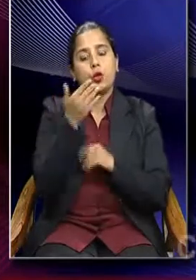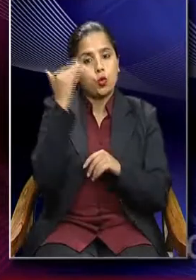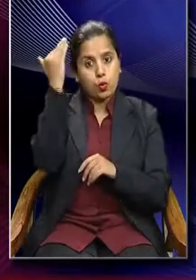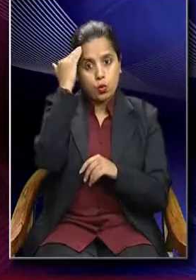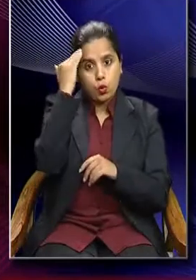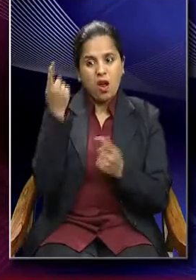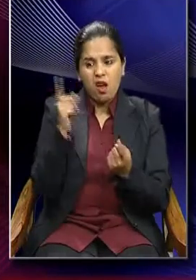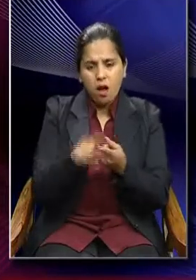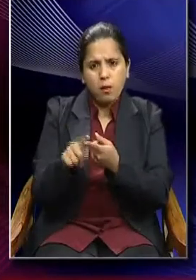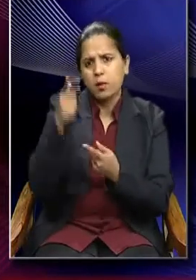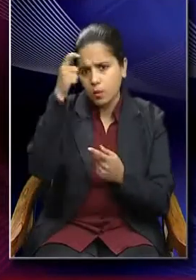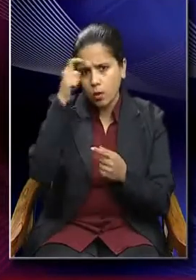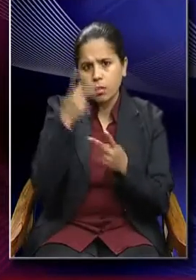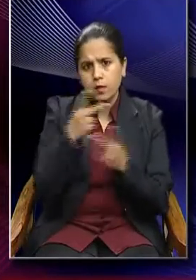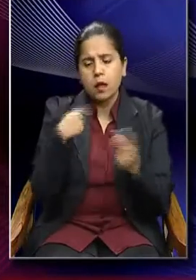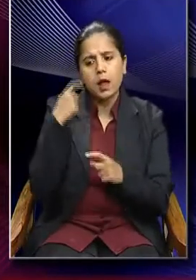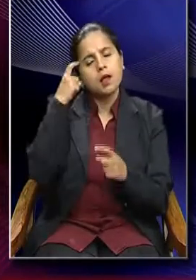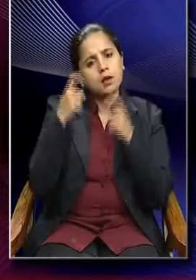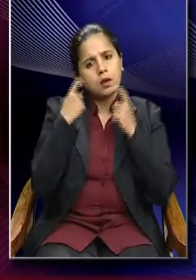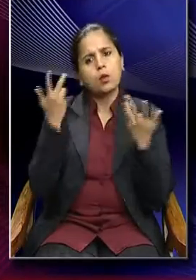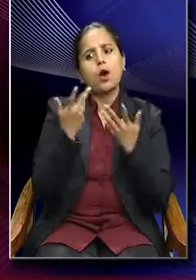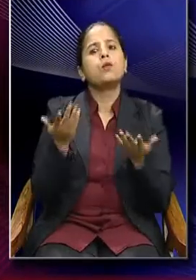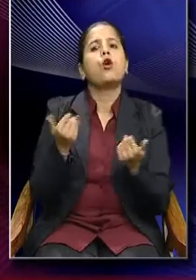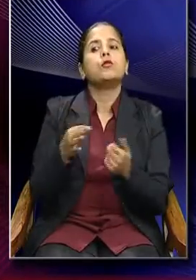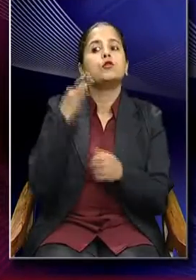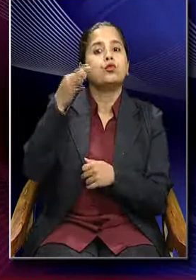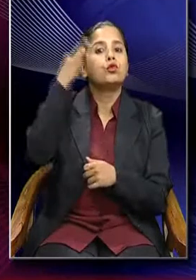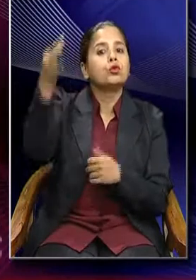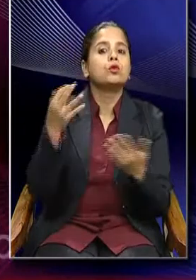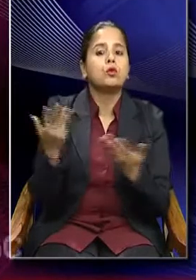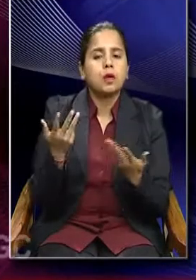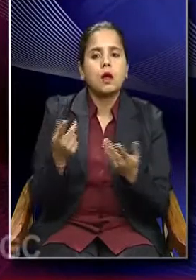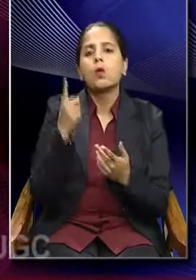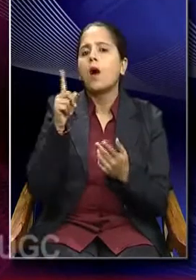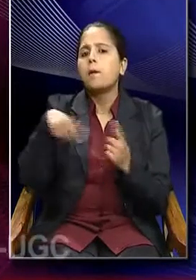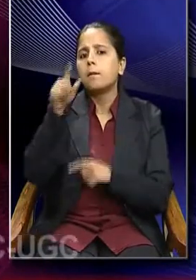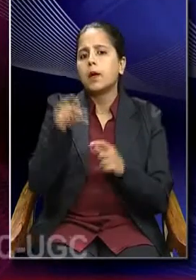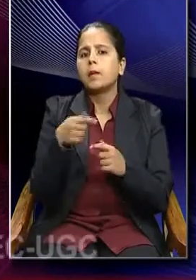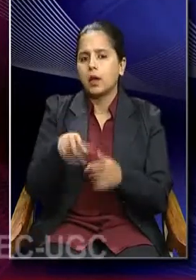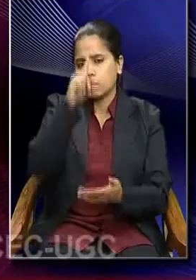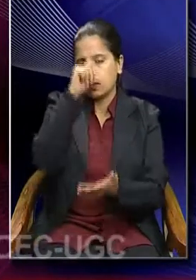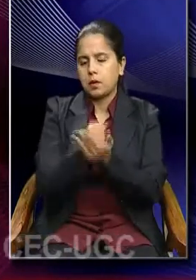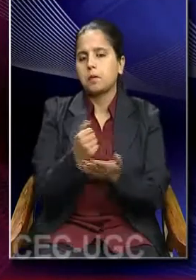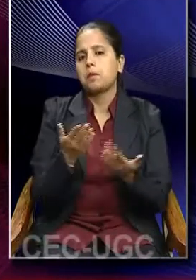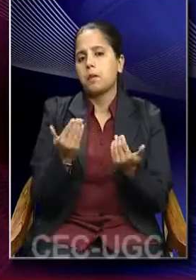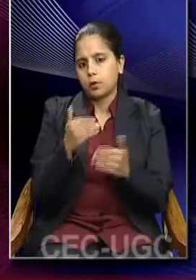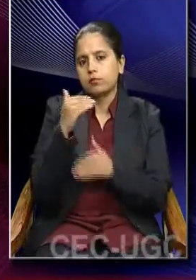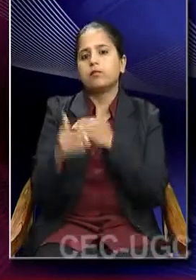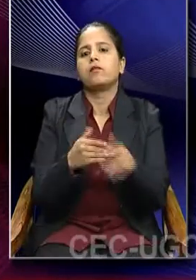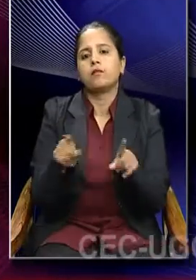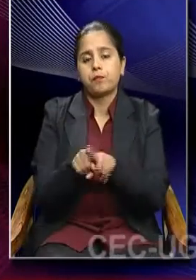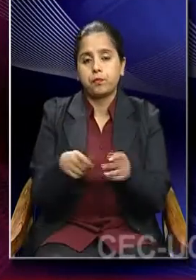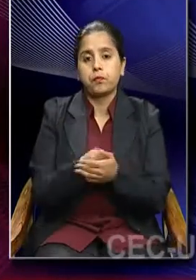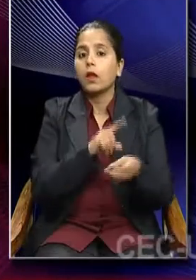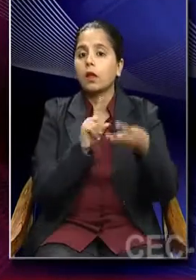consequences and thinking what could be the future, one will take the decision accordingly. The